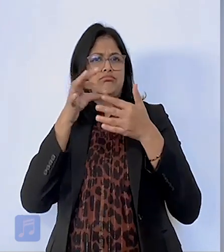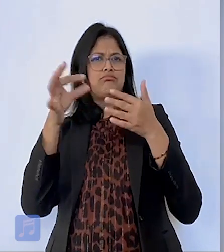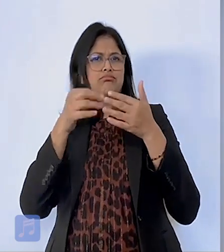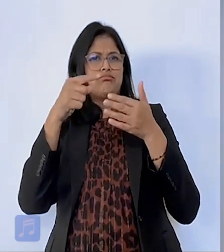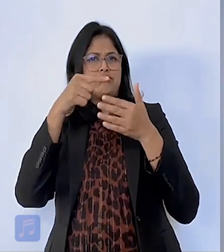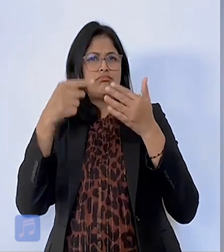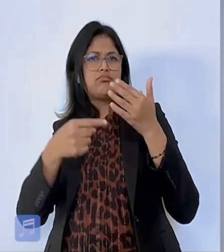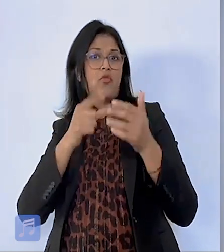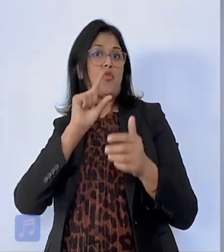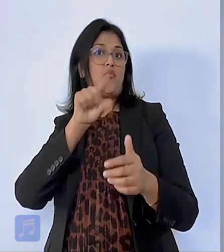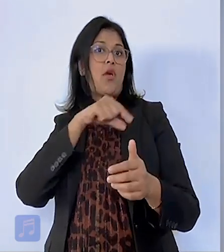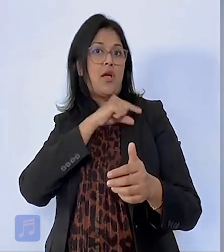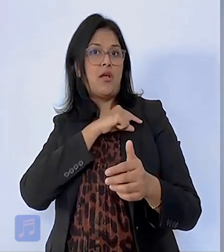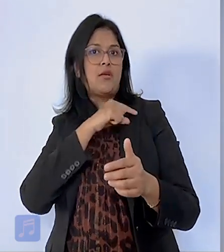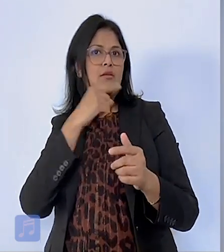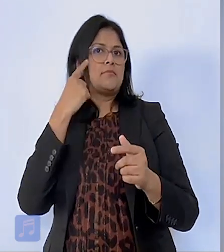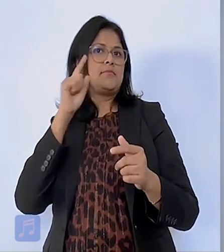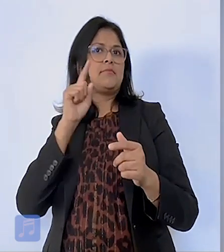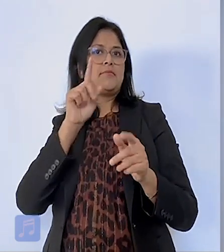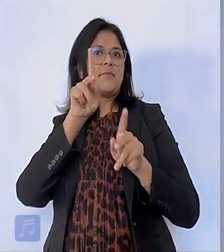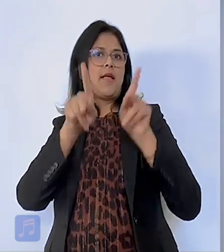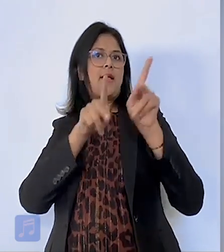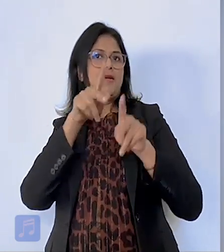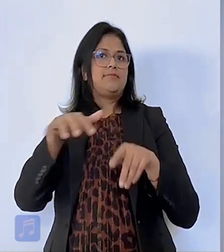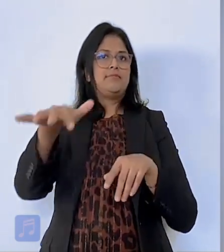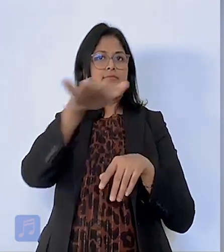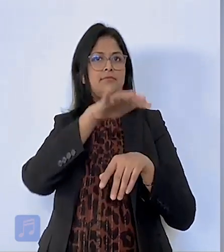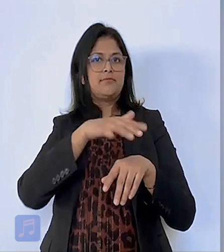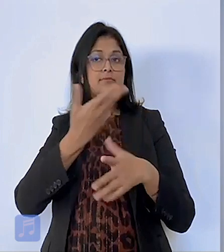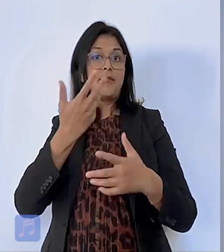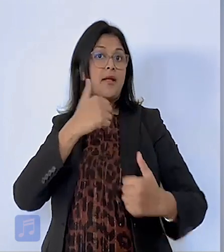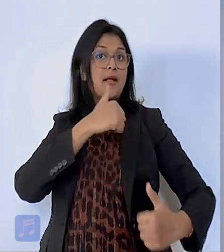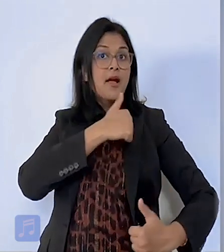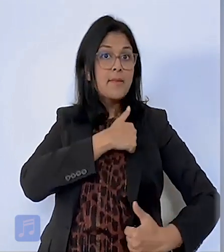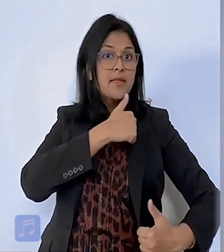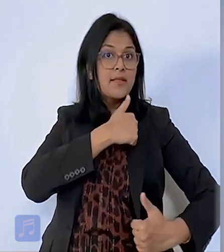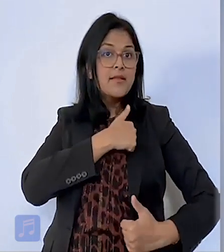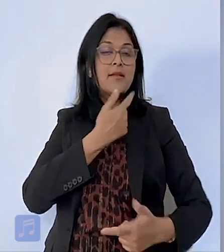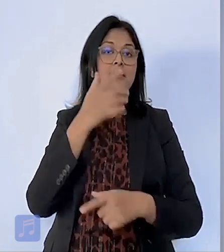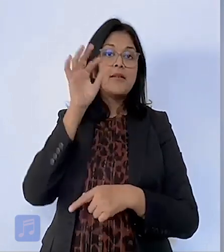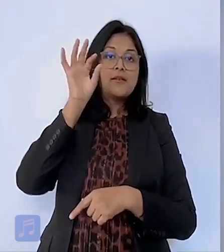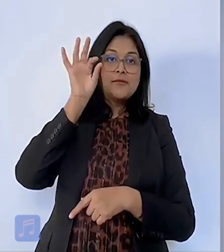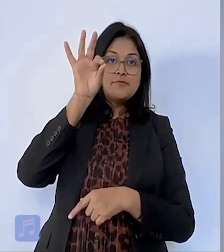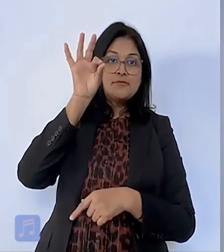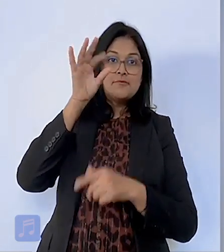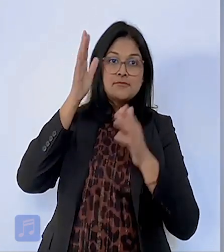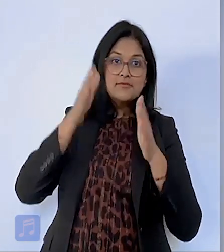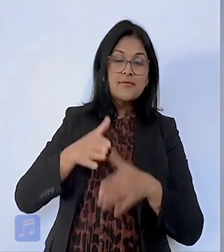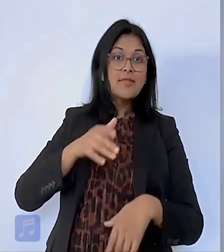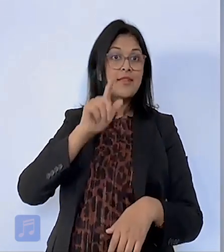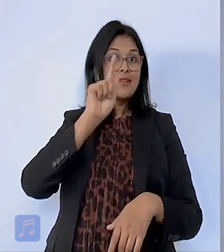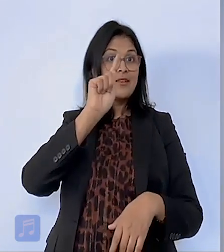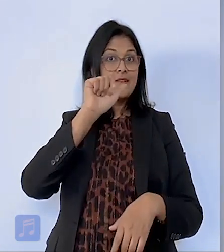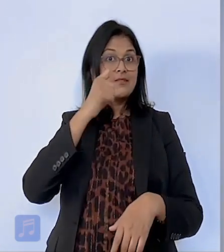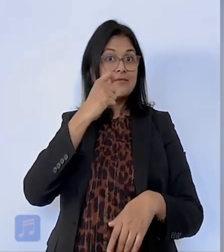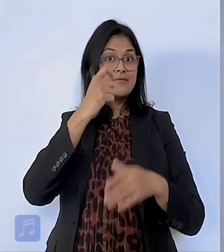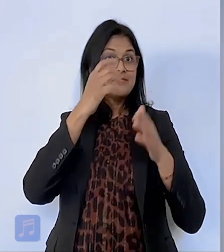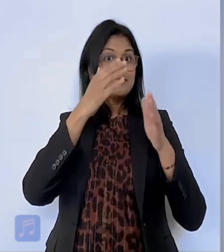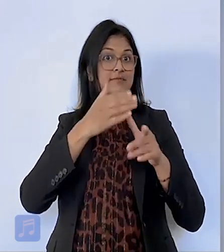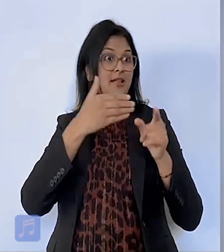There are special qualifying rules for military members, clergy, and taxpayers with disabilities.